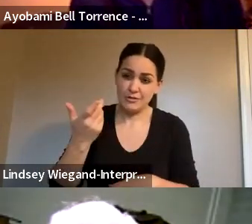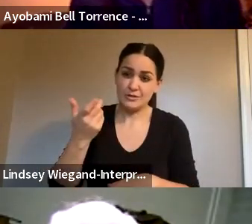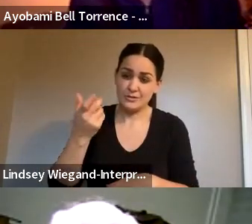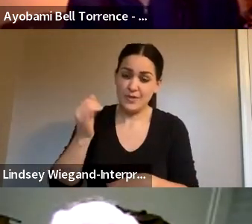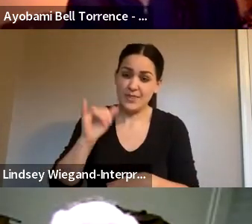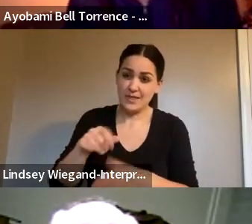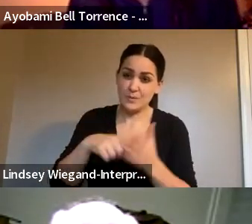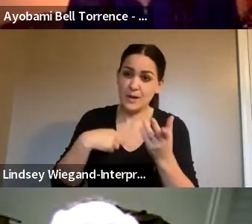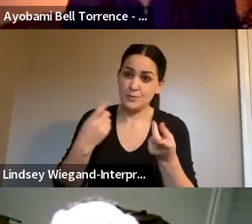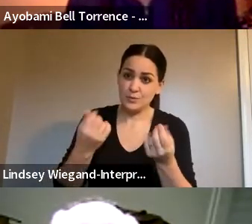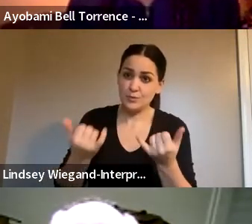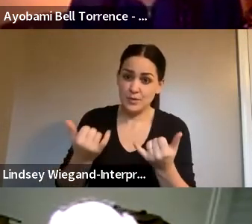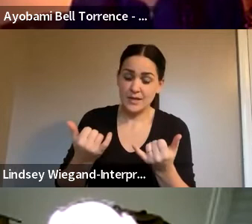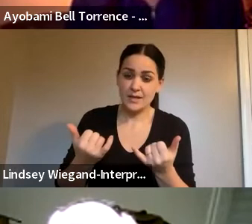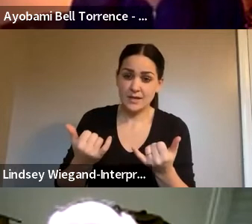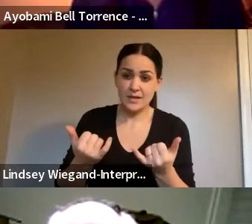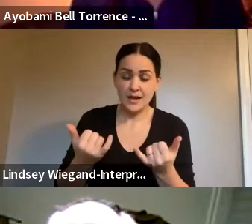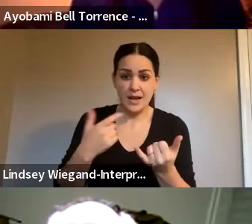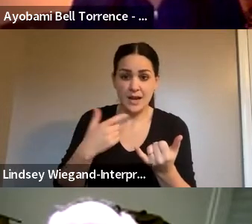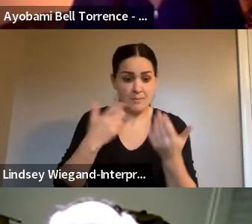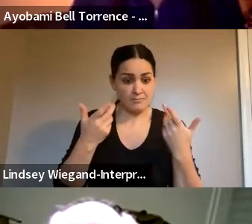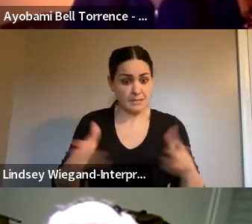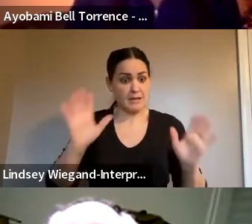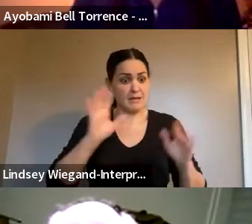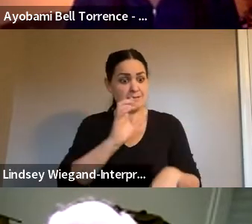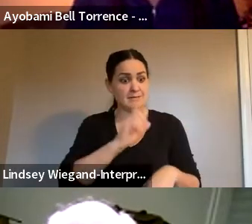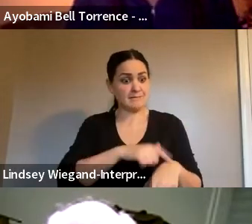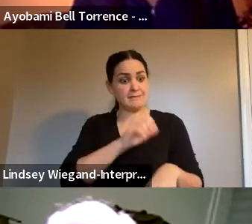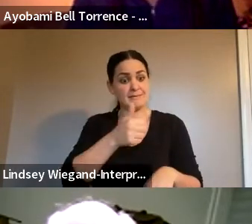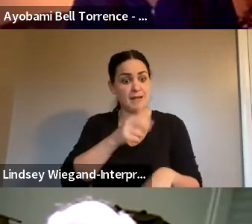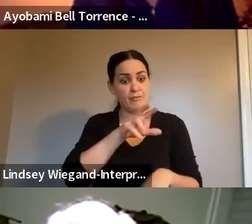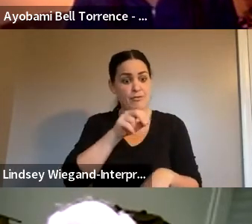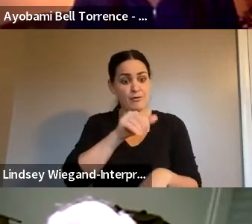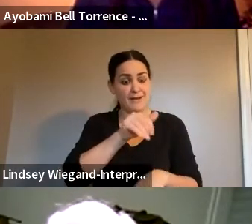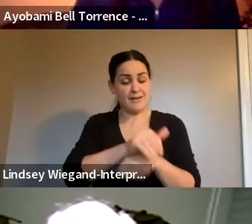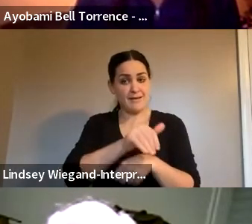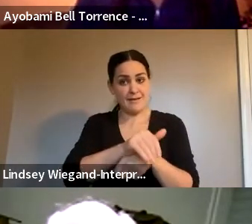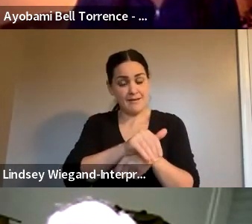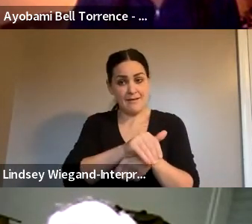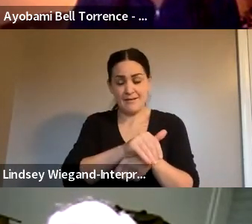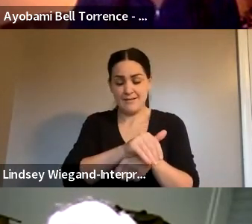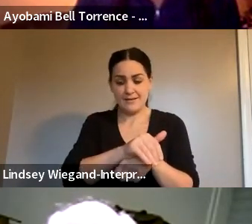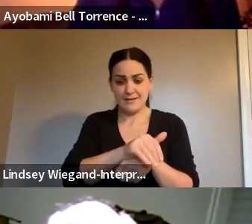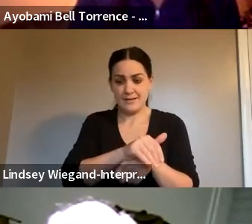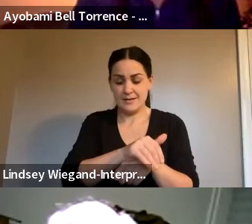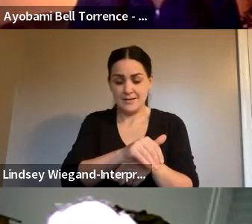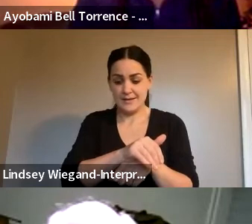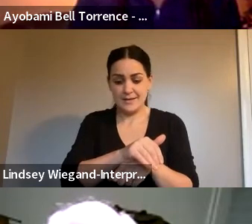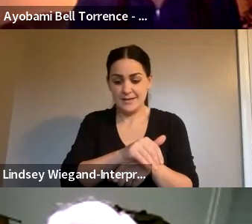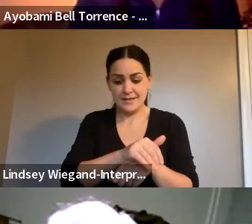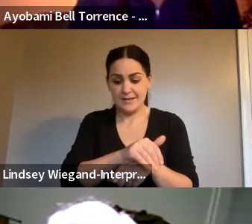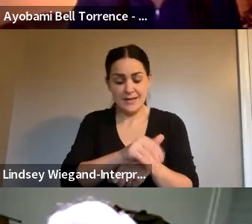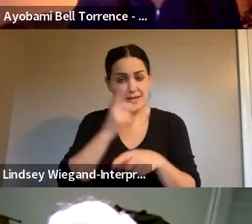is, you know, if I get out at 1030 at night, then I'm hopping. I I can't even get the central bus that hour really.